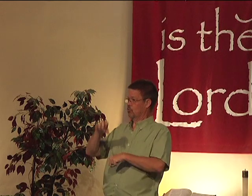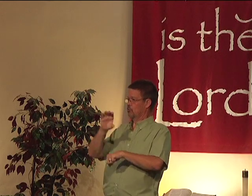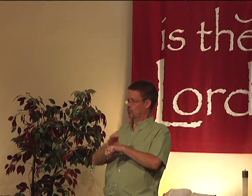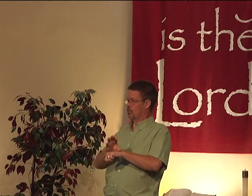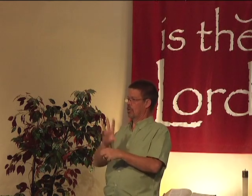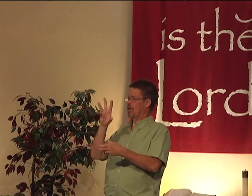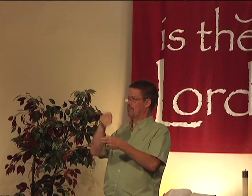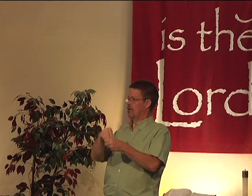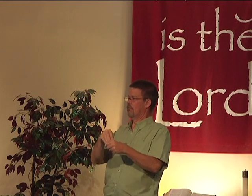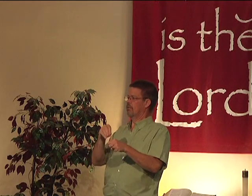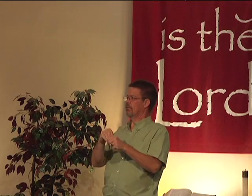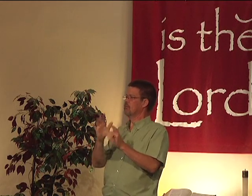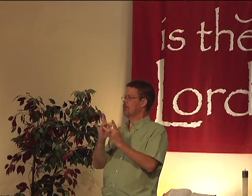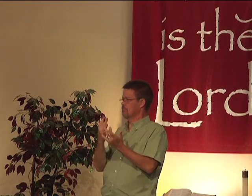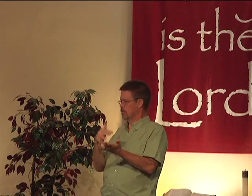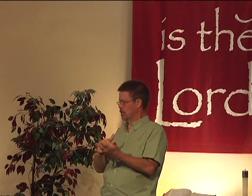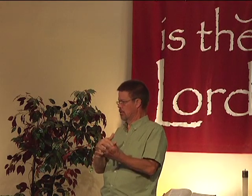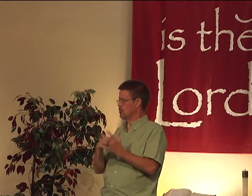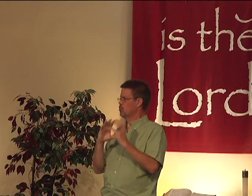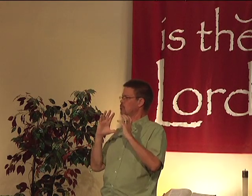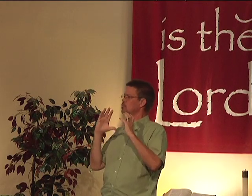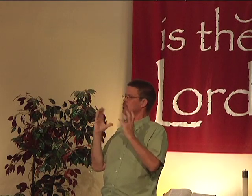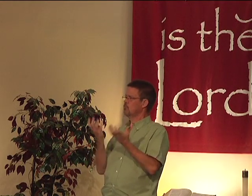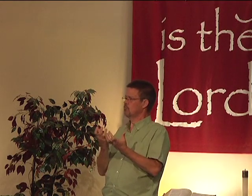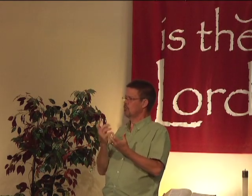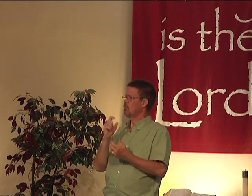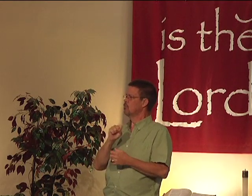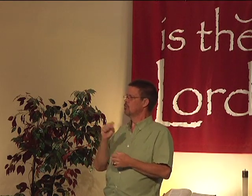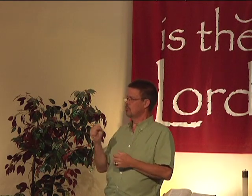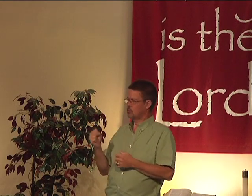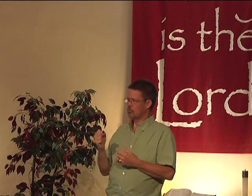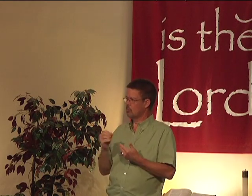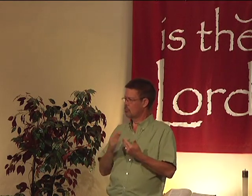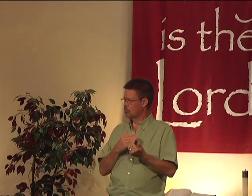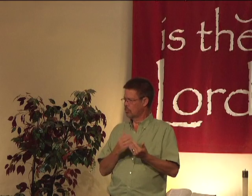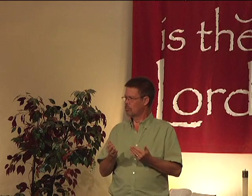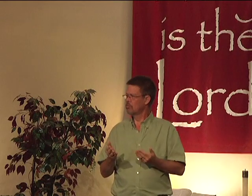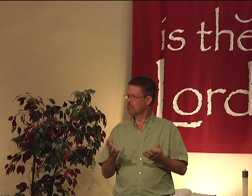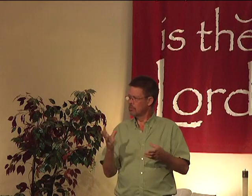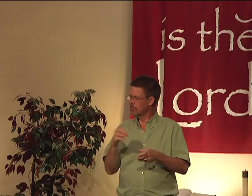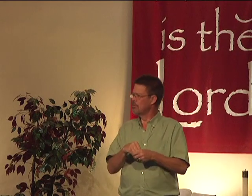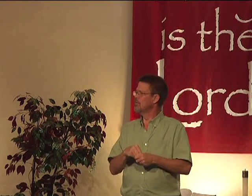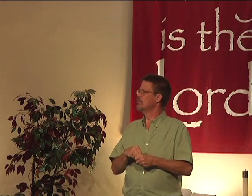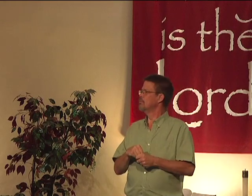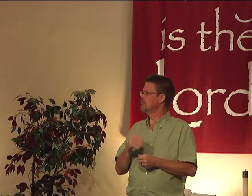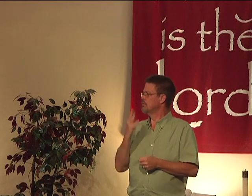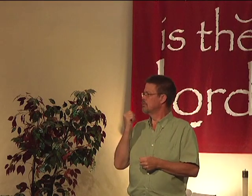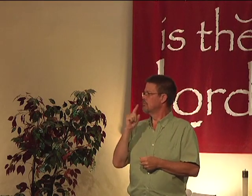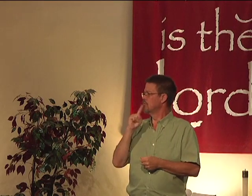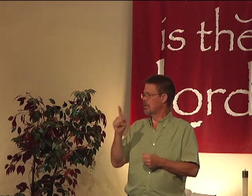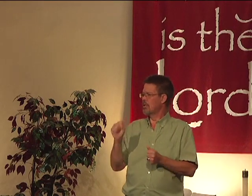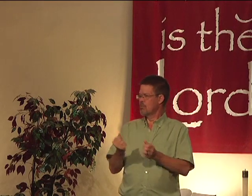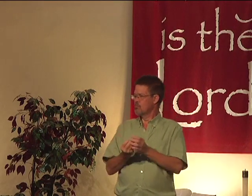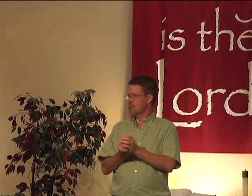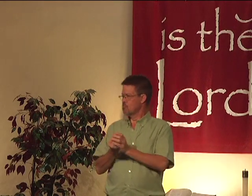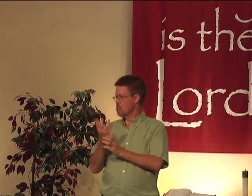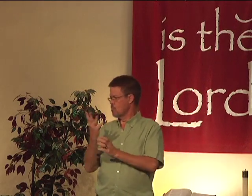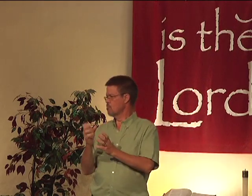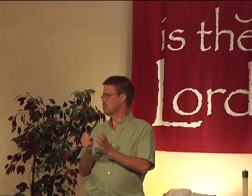this church get involved in some kind of Bible study group or a Sunday school class. Just a small group to get involved with and really grow